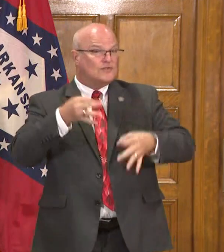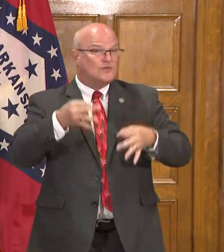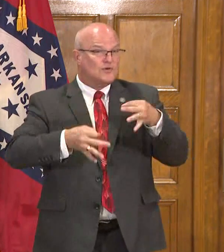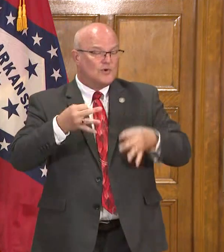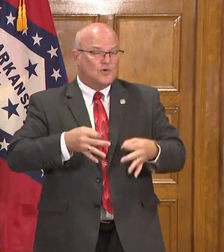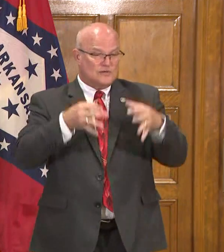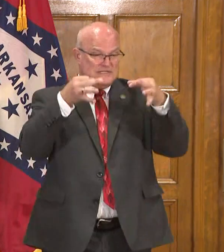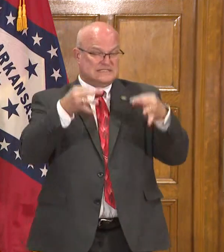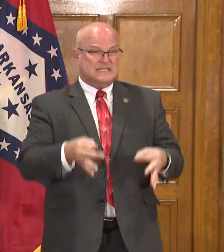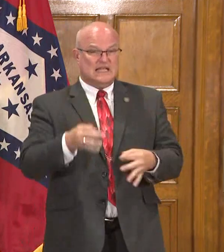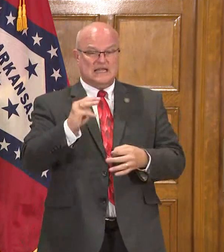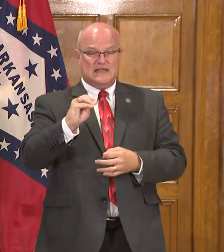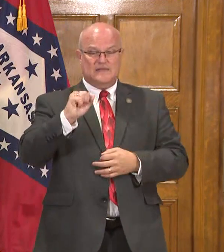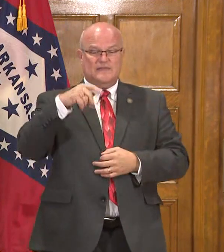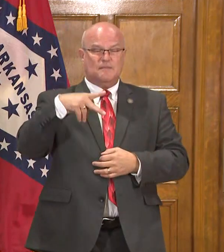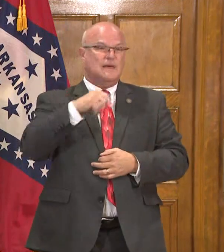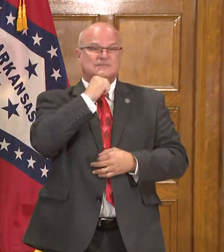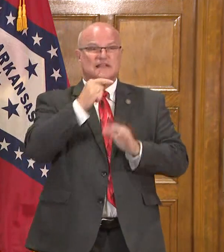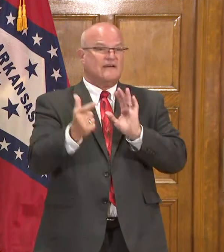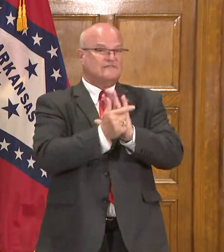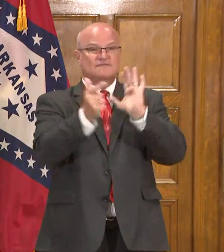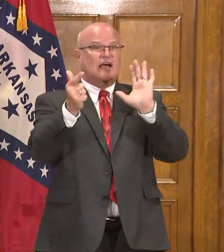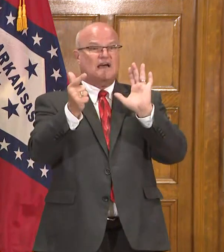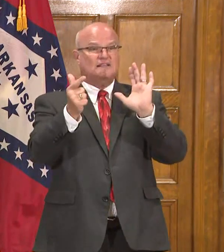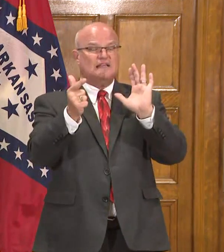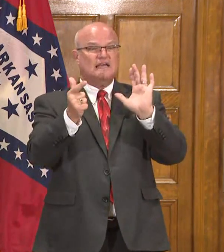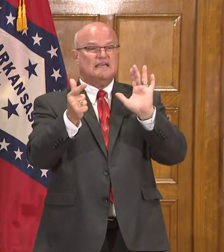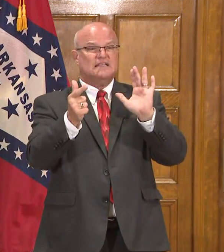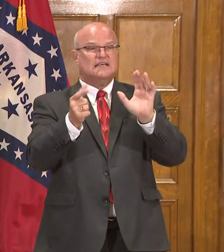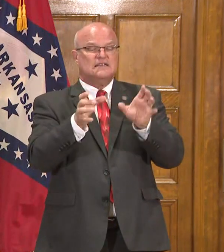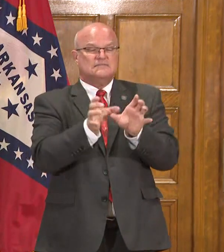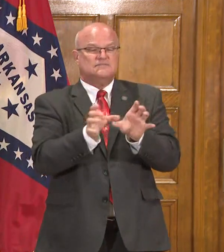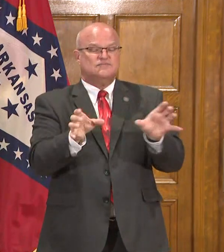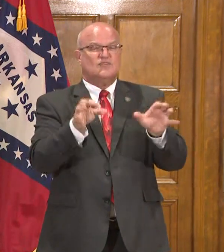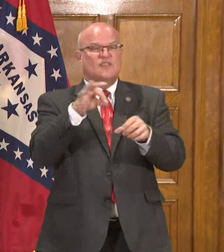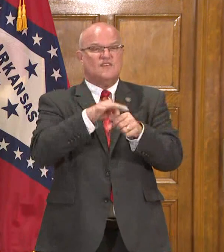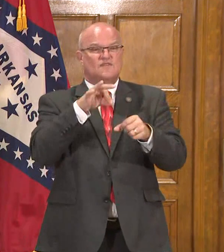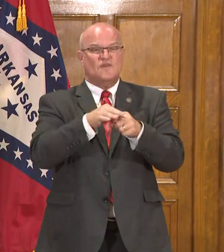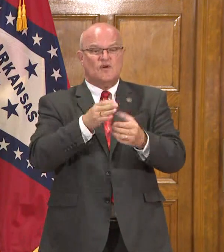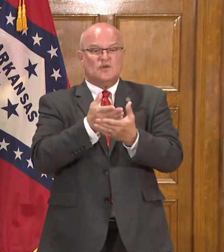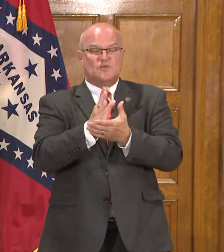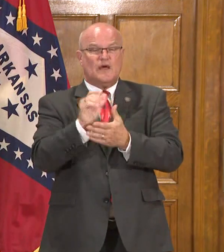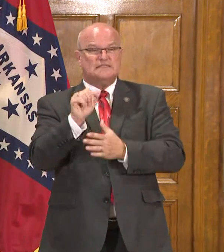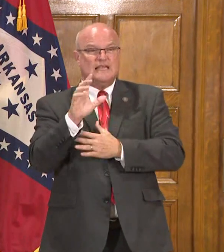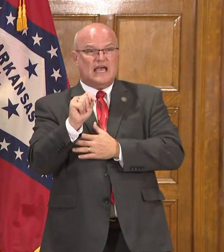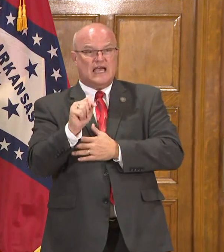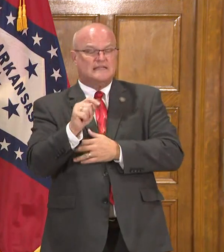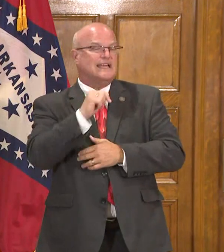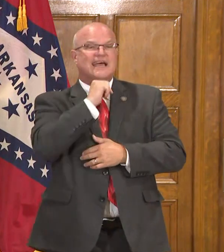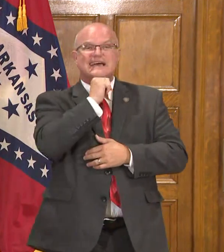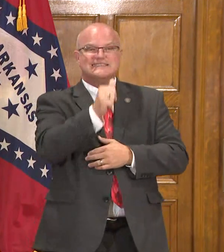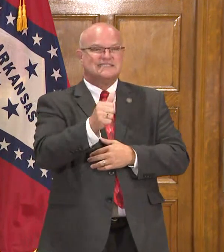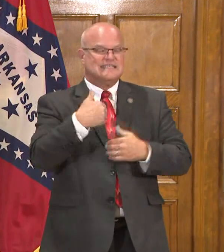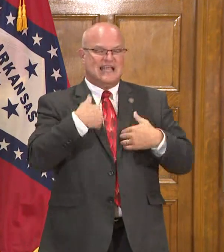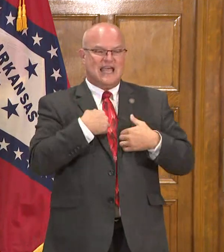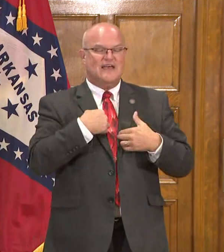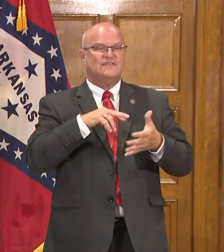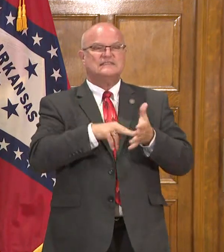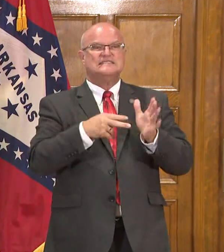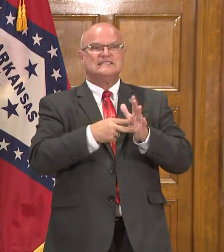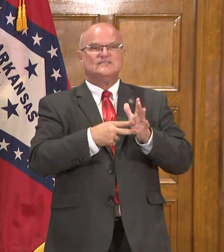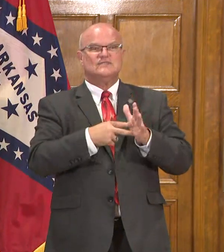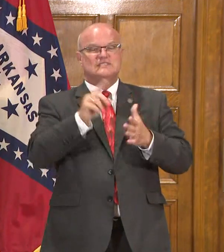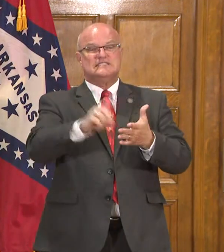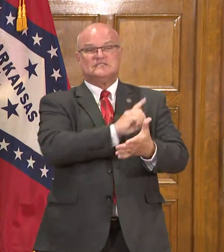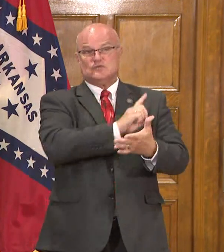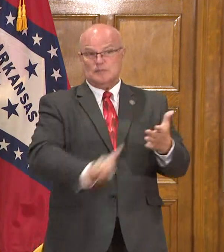determined the map did not violate the dilution section of the Voting Rights Act and the plan did not constitute intentional discrimination,